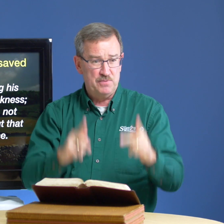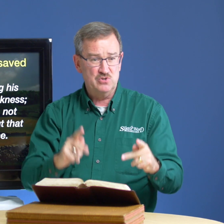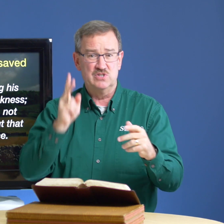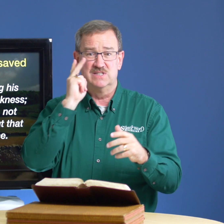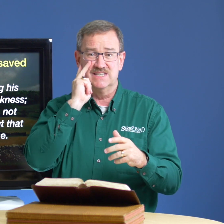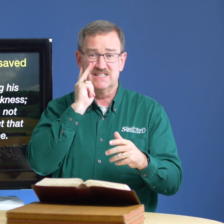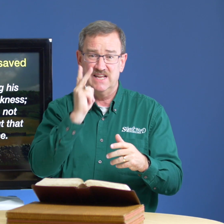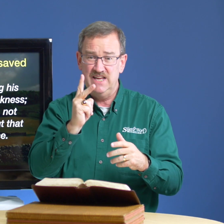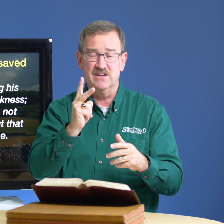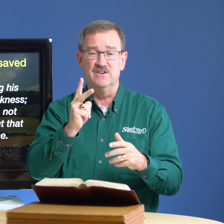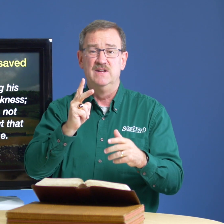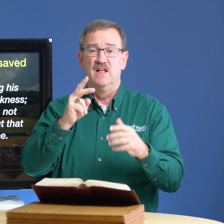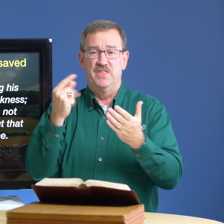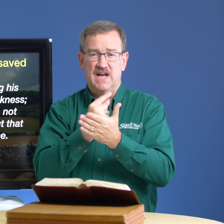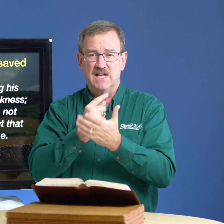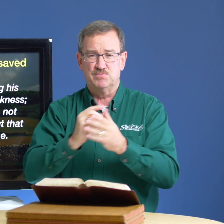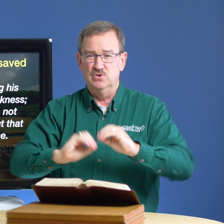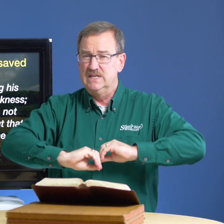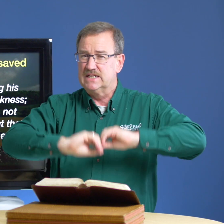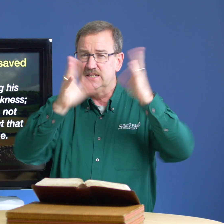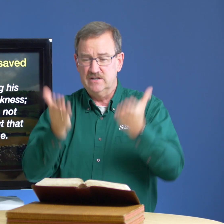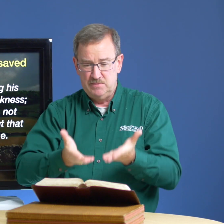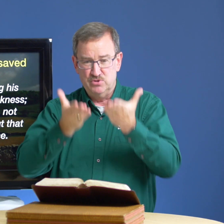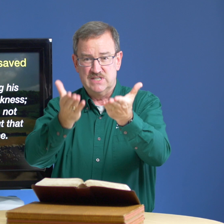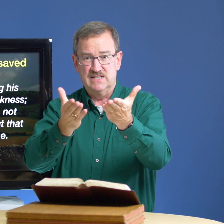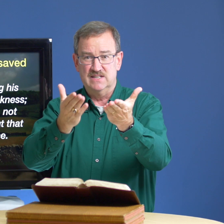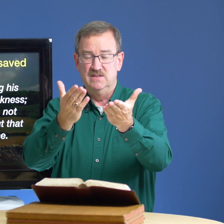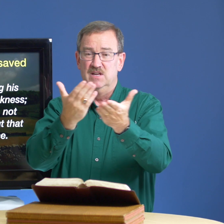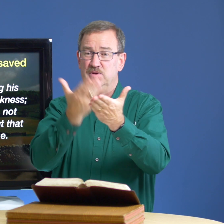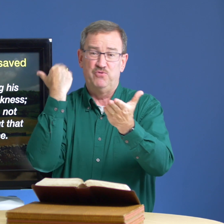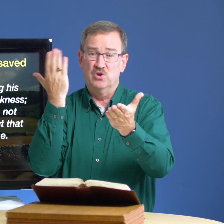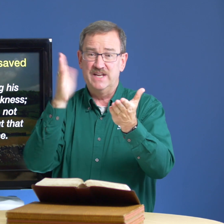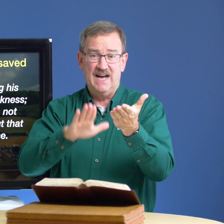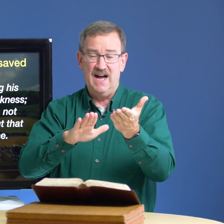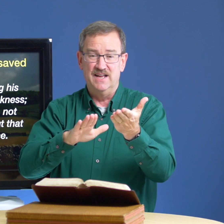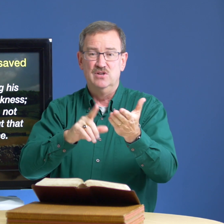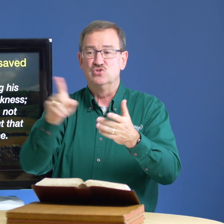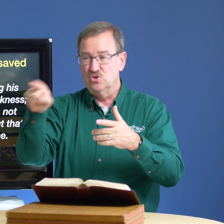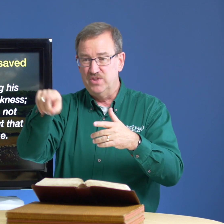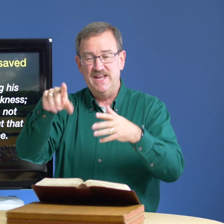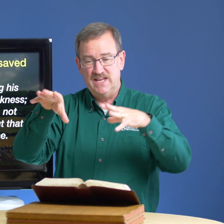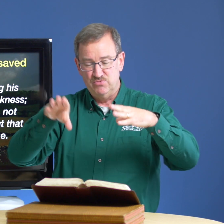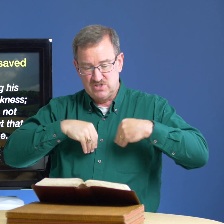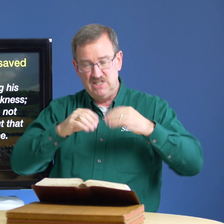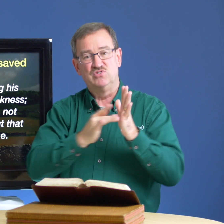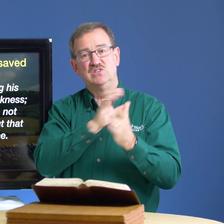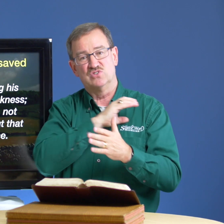person to hear the gospel clearly presented before they die so they can receive jesus